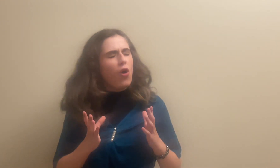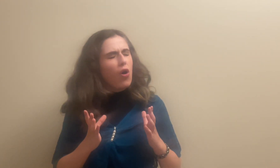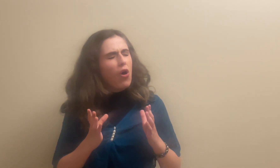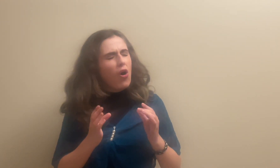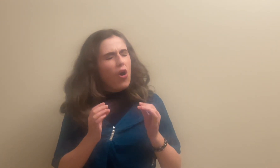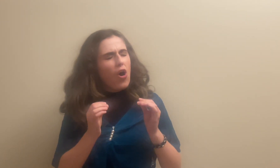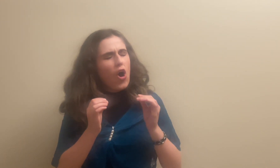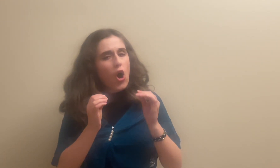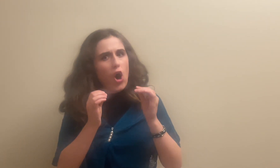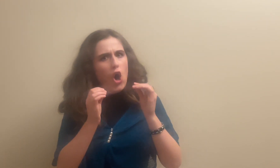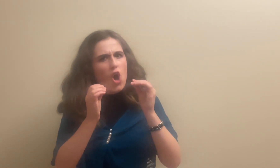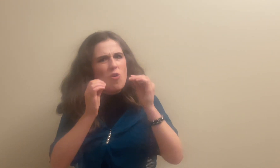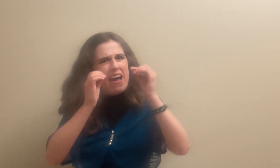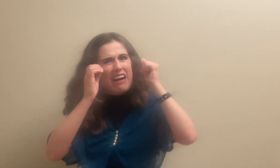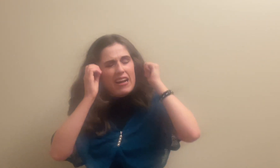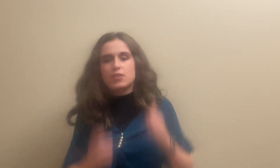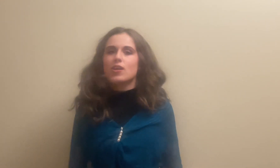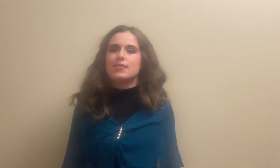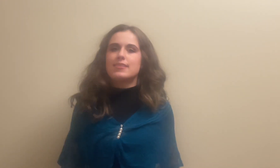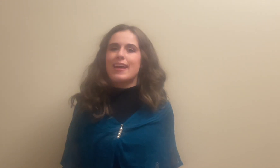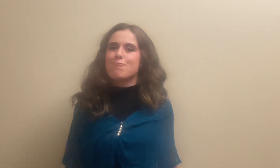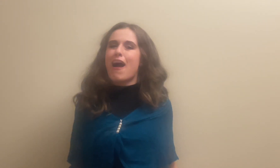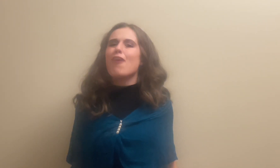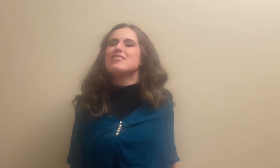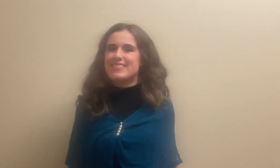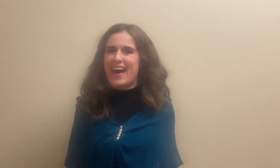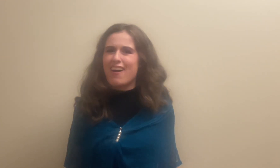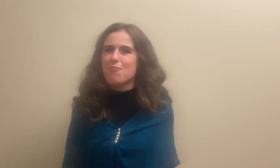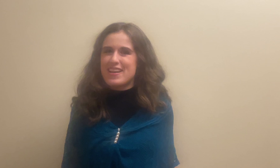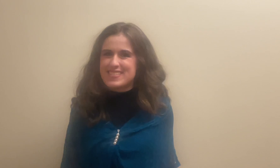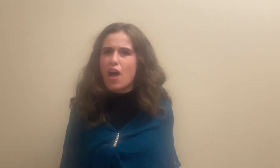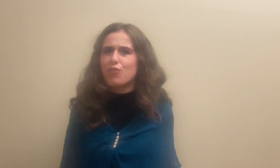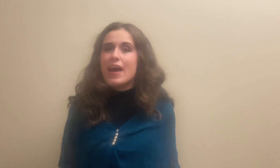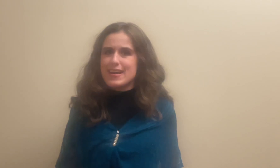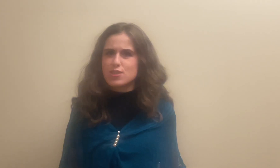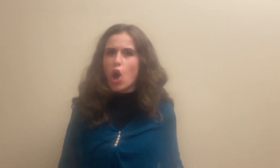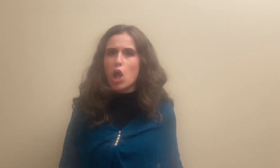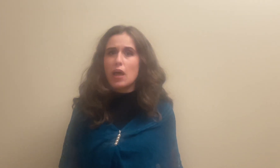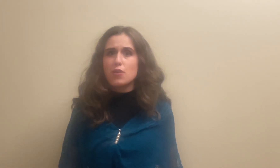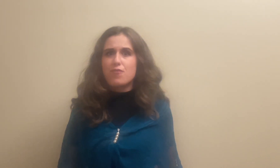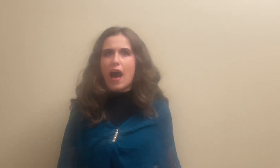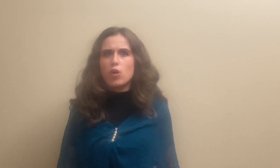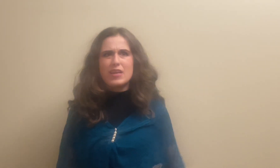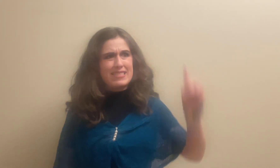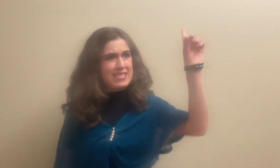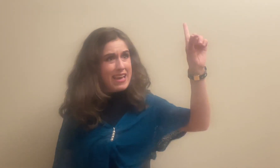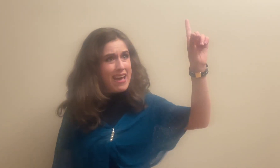Oh, I gotta just take ground to tell myself it's all unfounded still